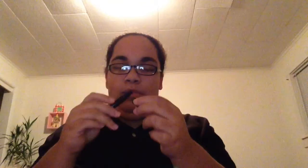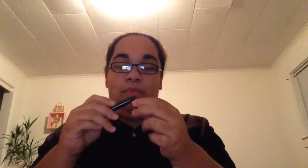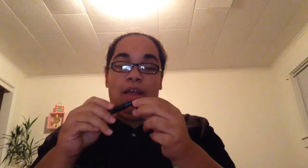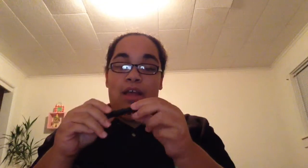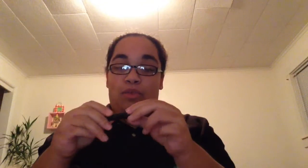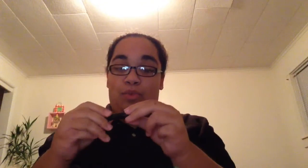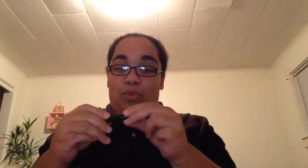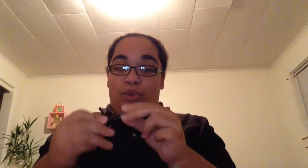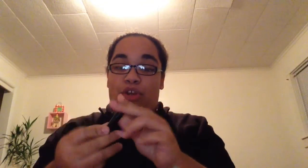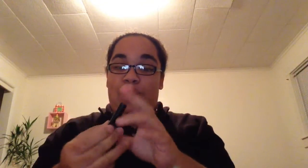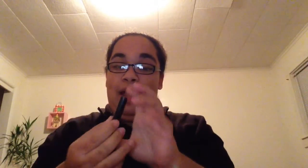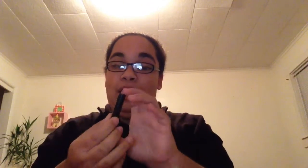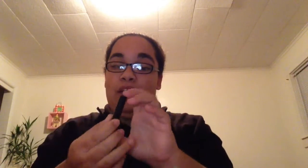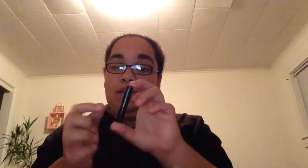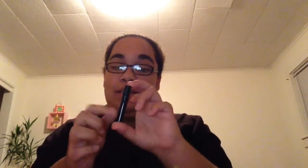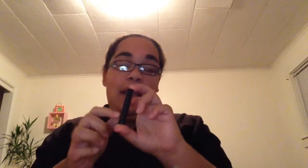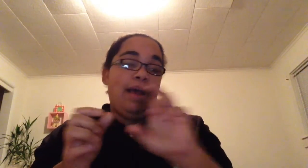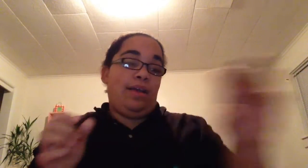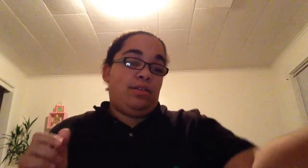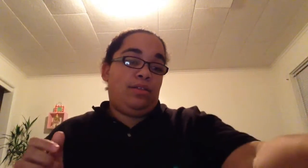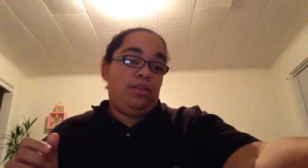that's really good that's a good too